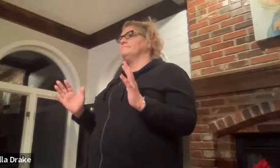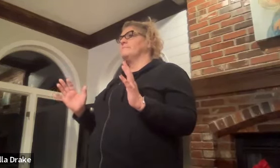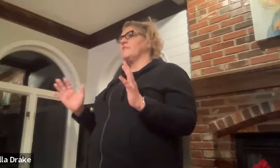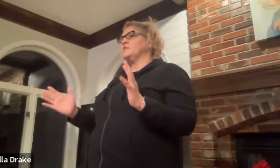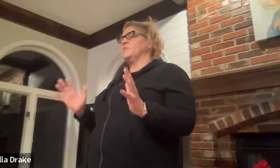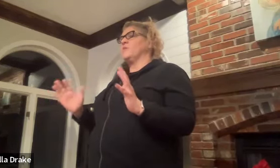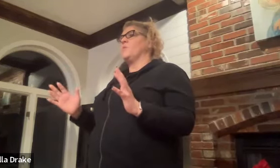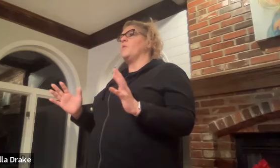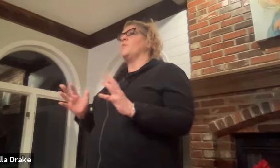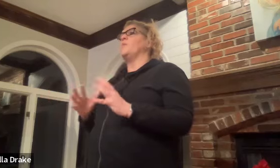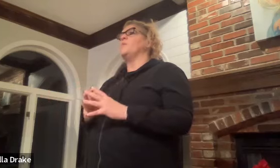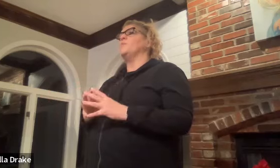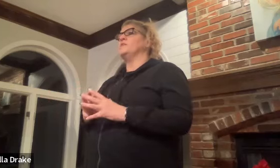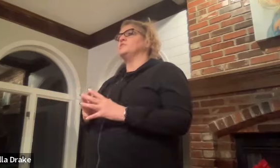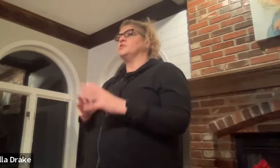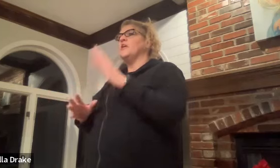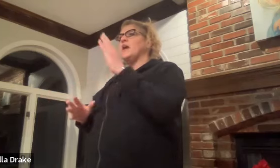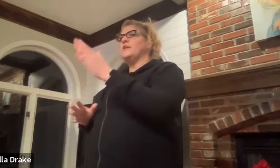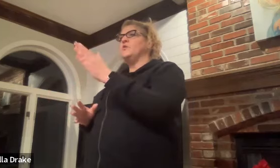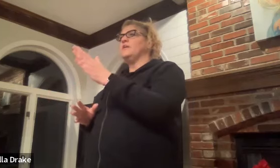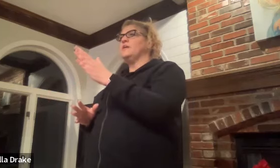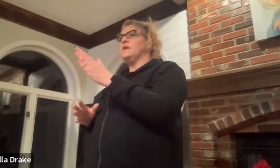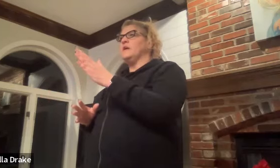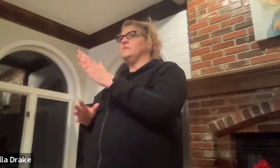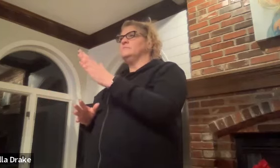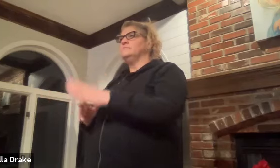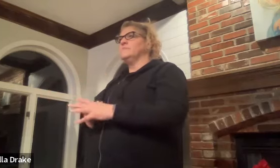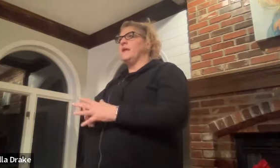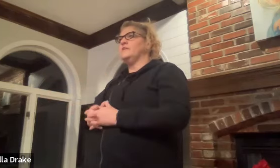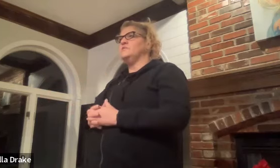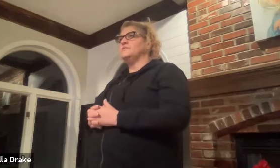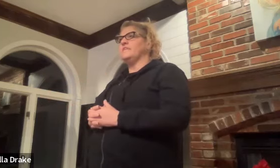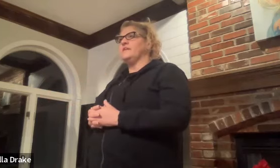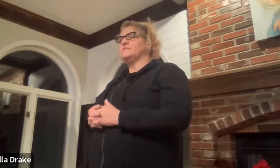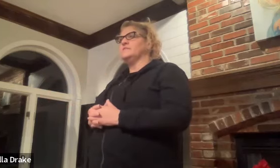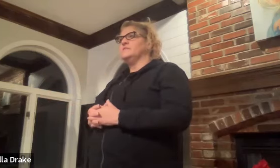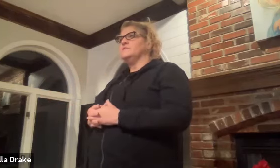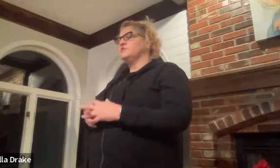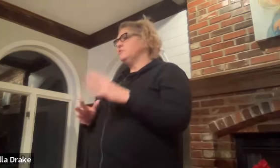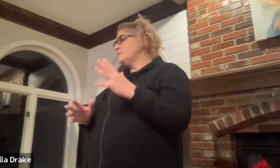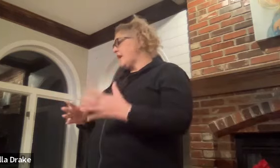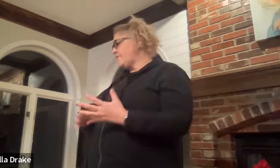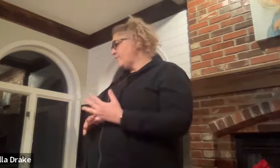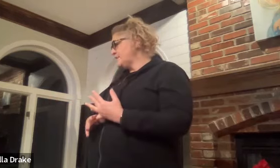things we're what we're wanting to learn i know that um andy you said that she knew the alphabet